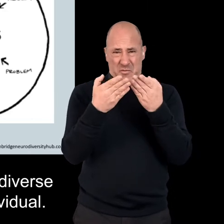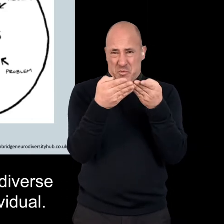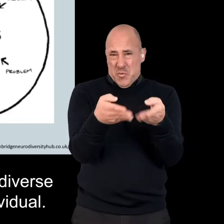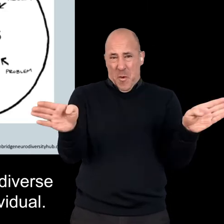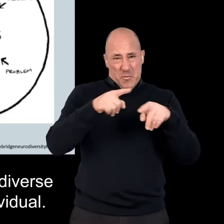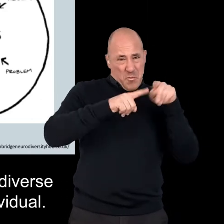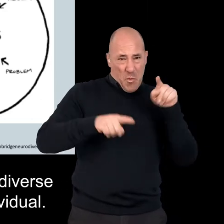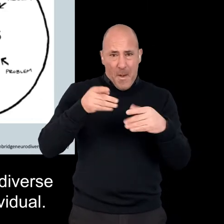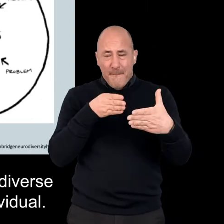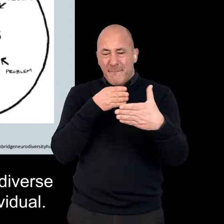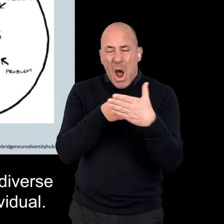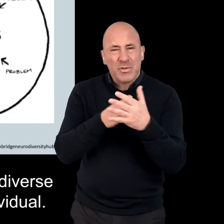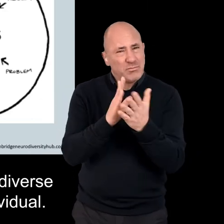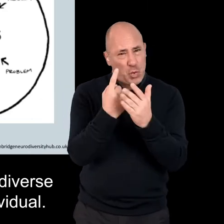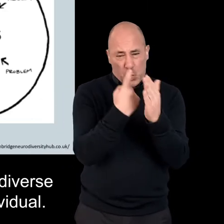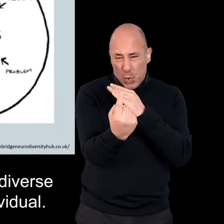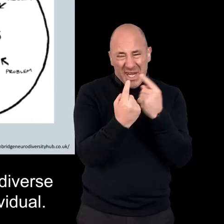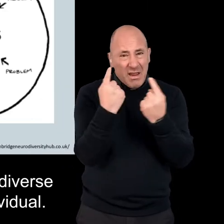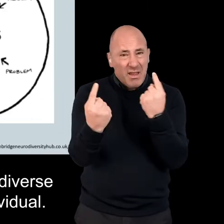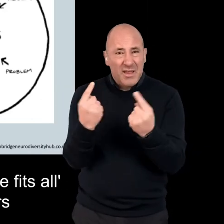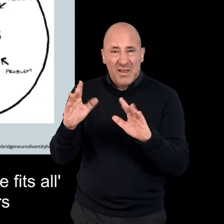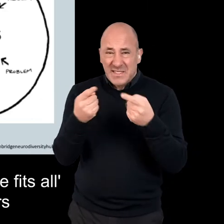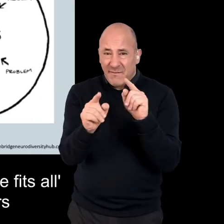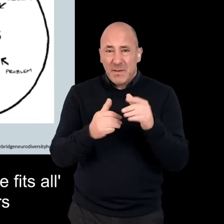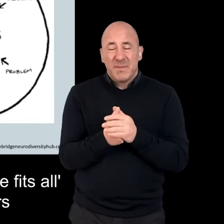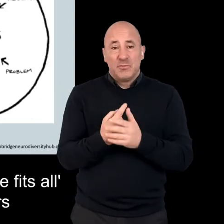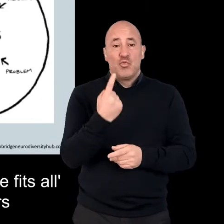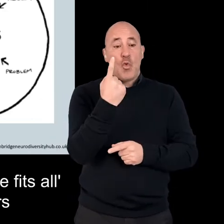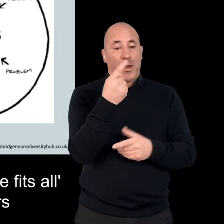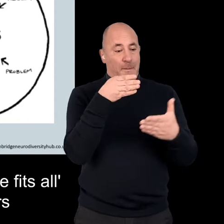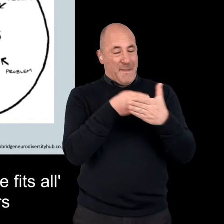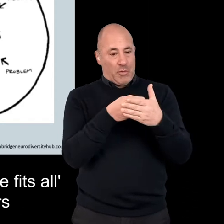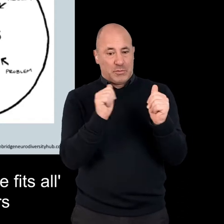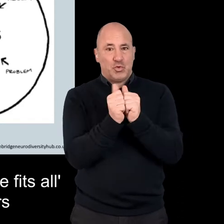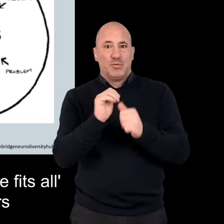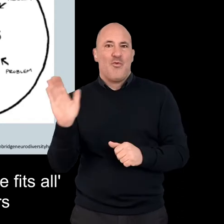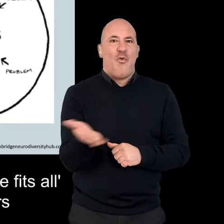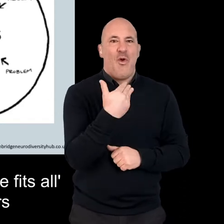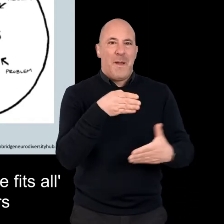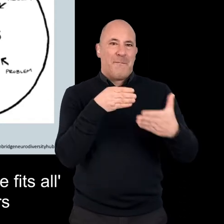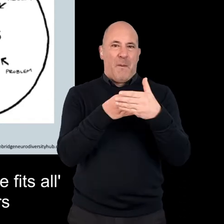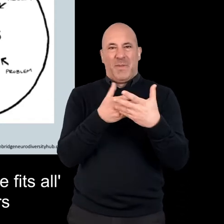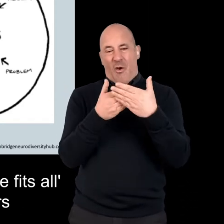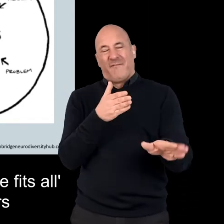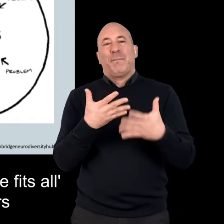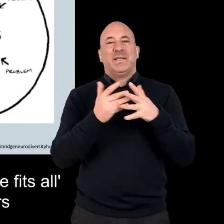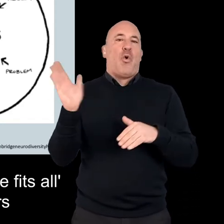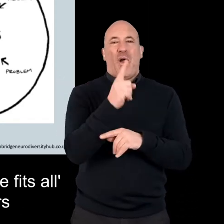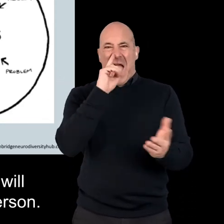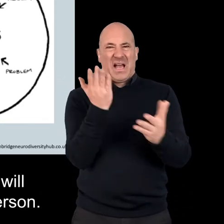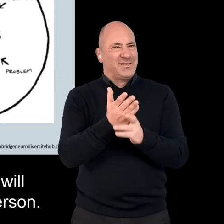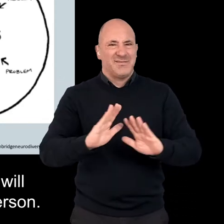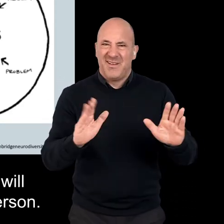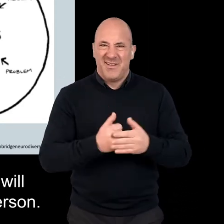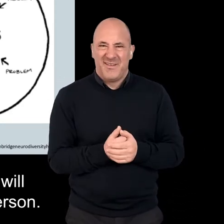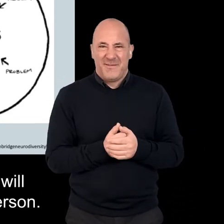diverse and barriers are unique to an individual. This means that there is no one-size-fits-all approach to removing barriers